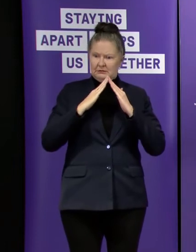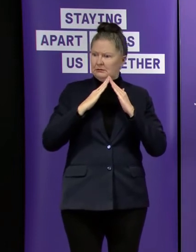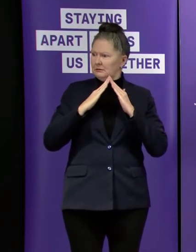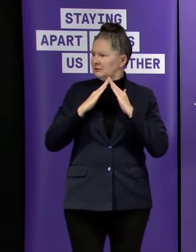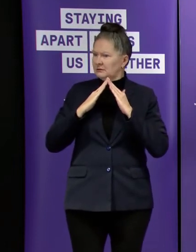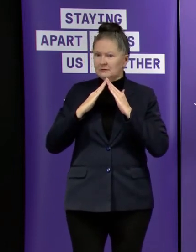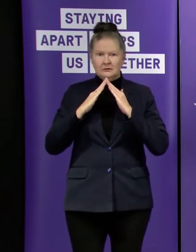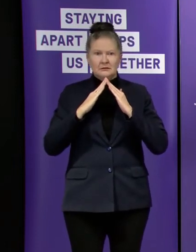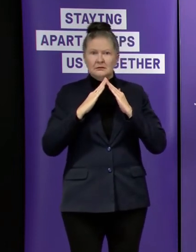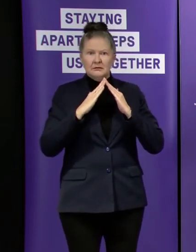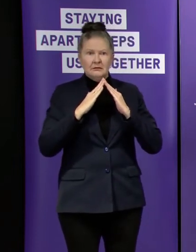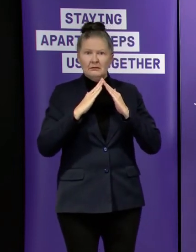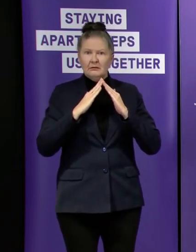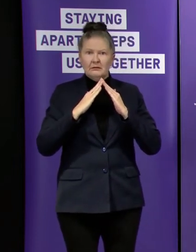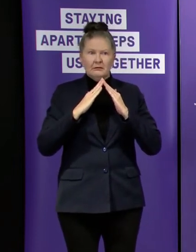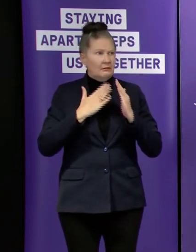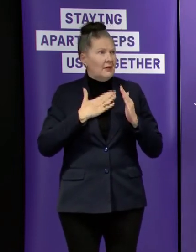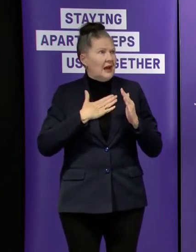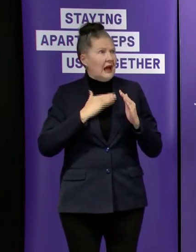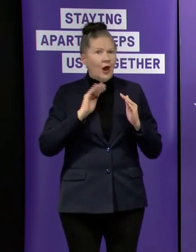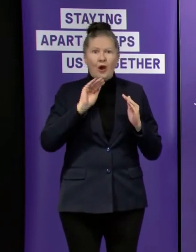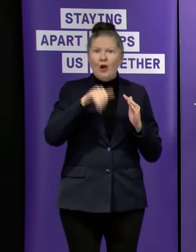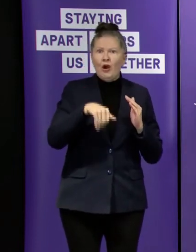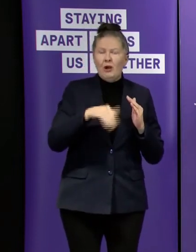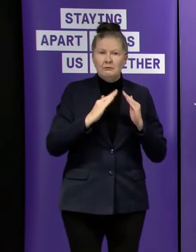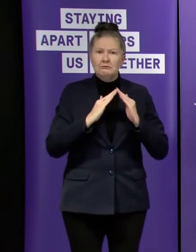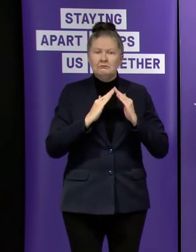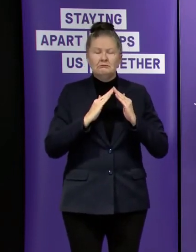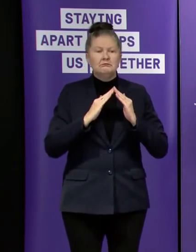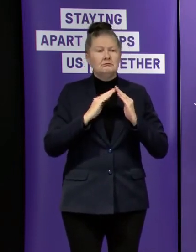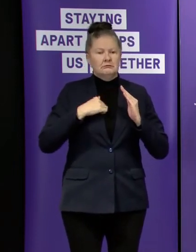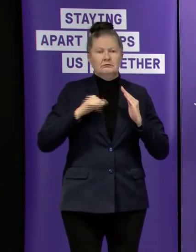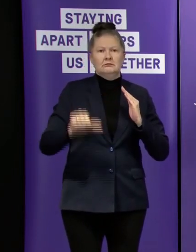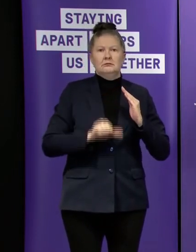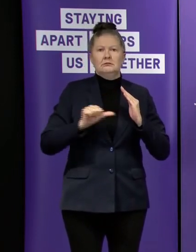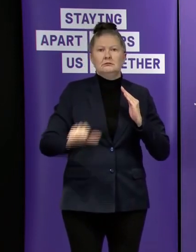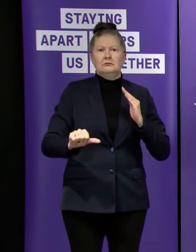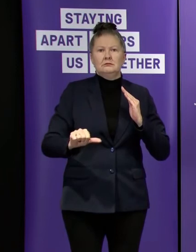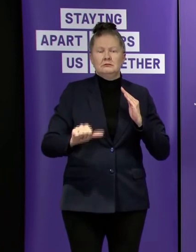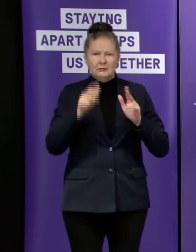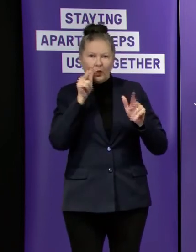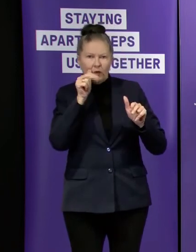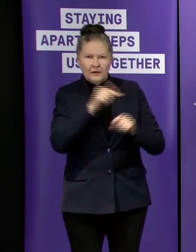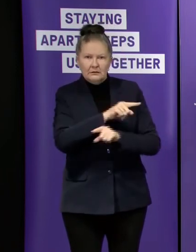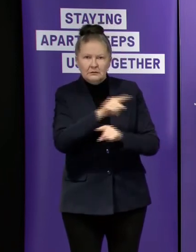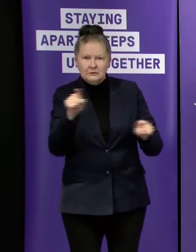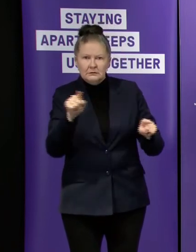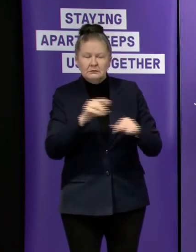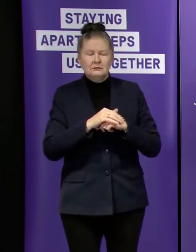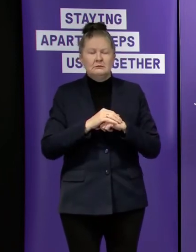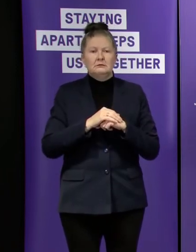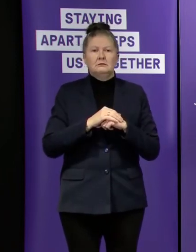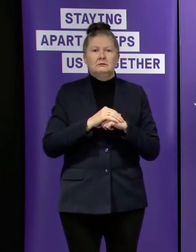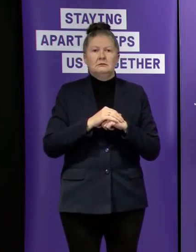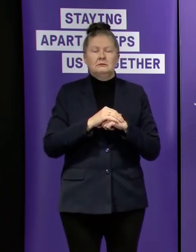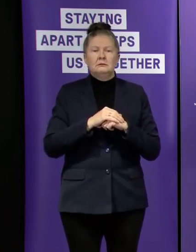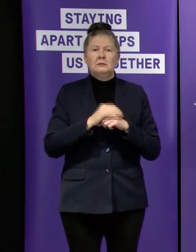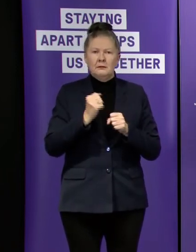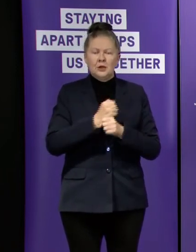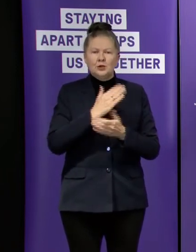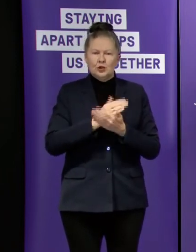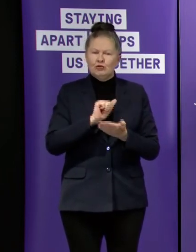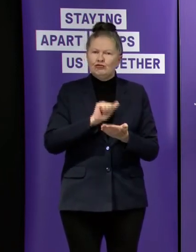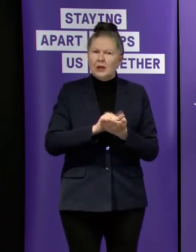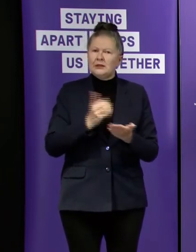for uh their shelter their homes uh are provided with adequate safeguards it's also about making sure that we strike the right